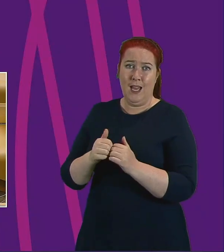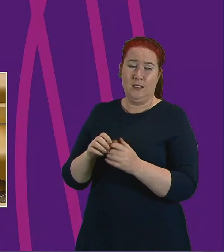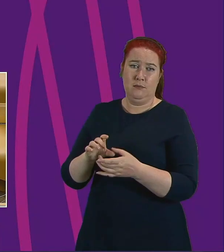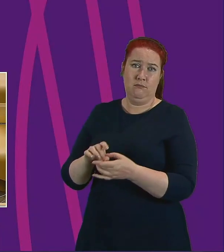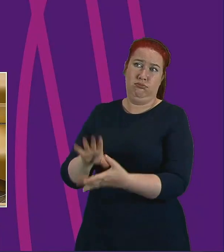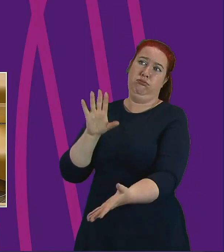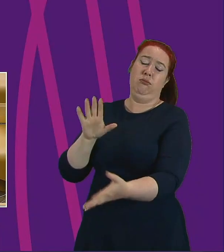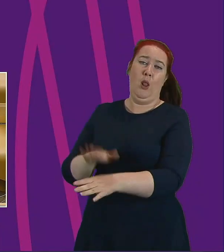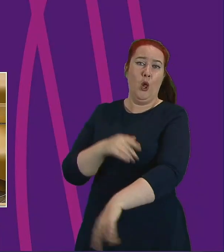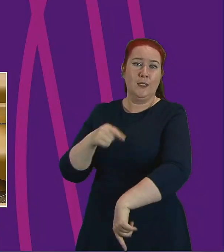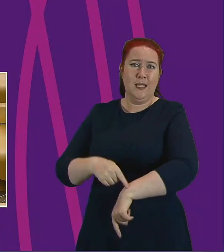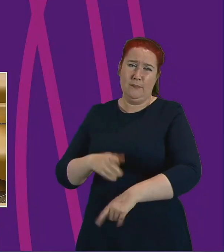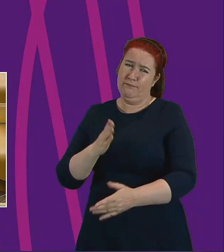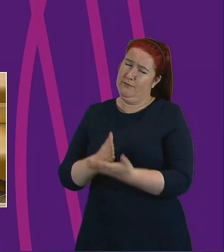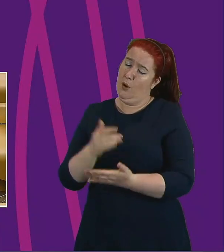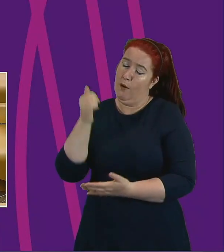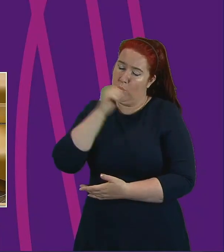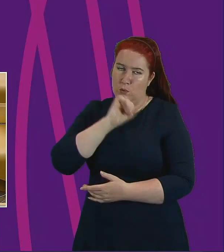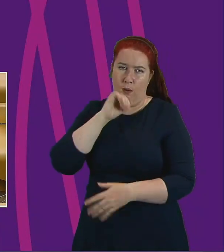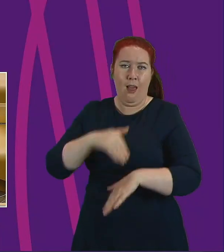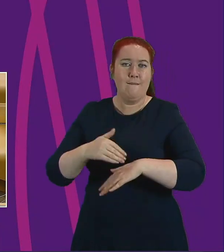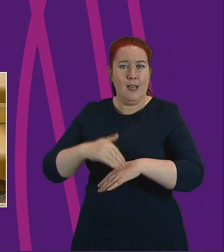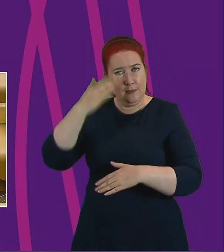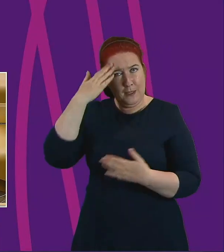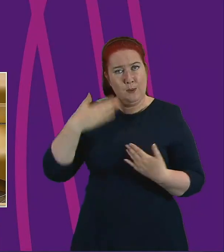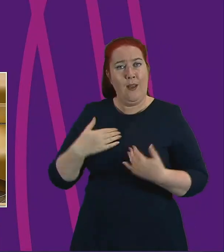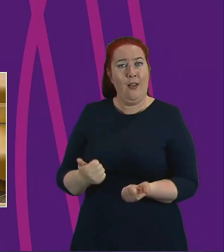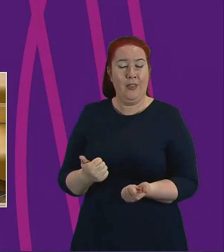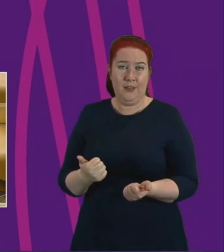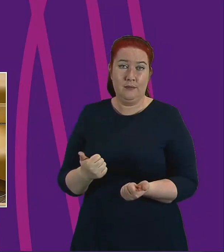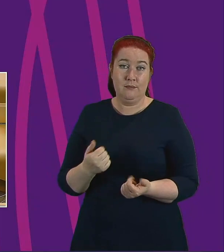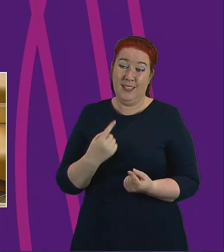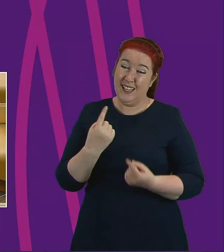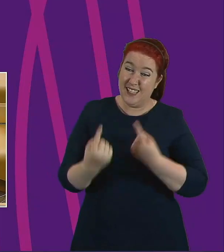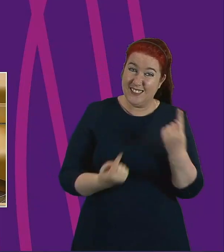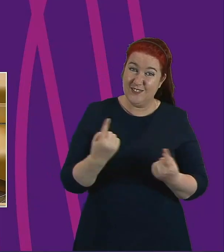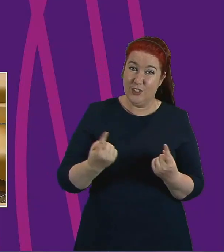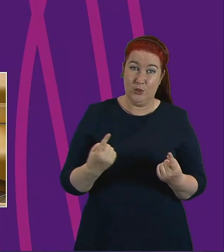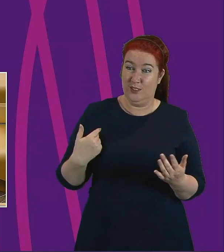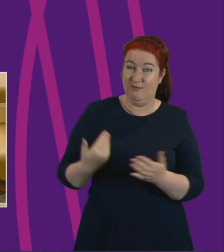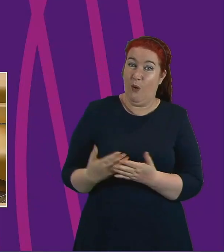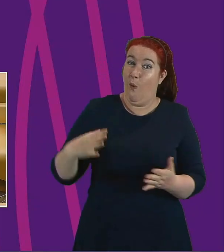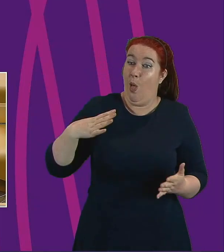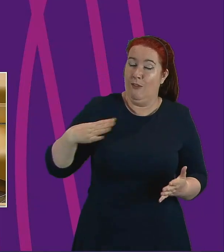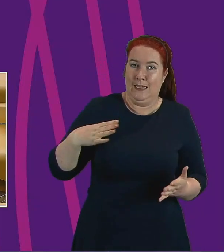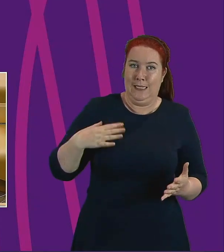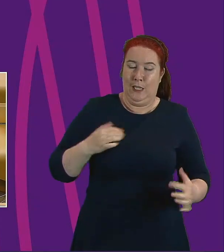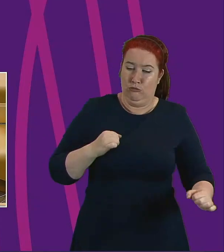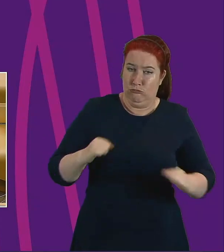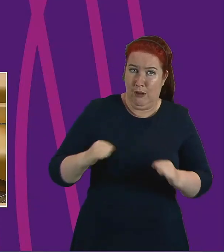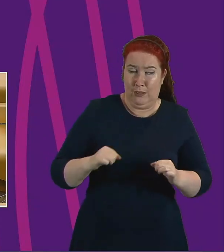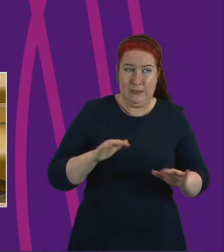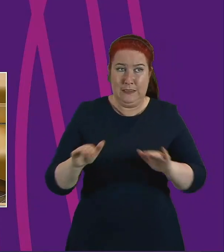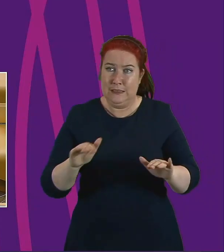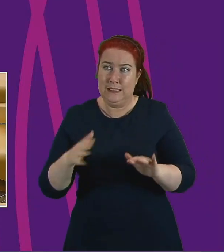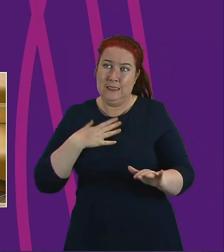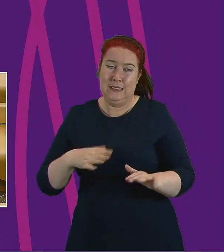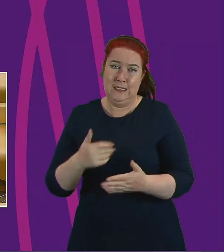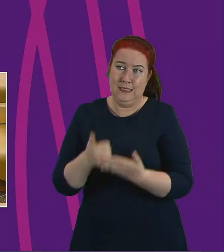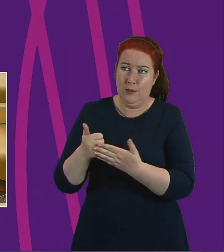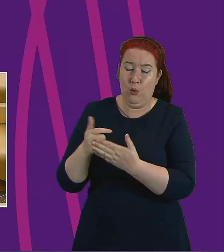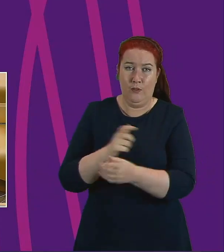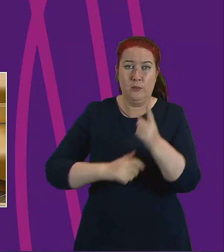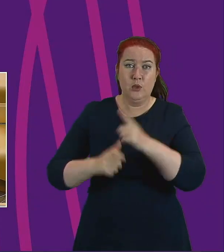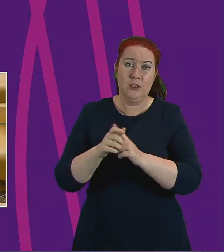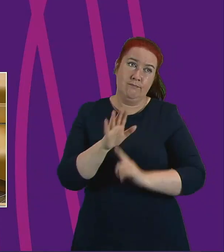detrimental to their mental health. These individuals were struggling enough at the present time to get support from communities across the